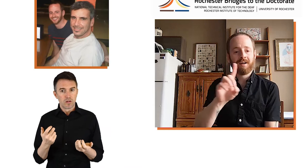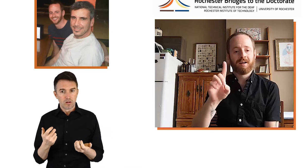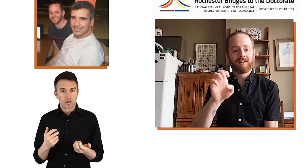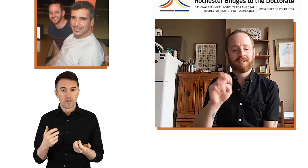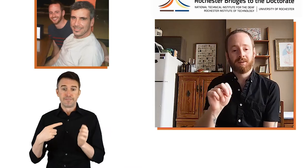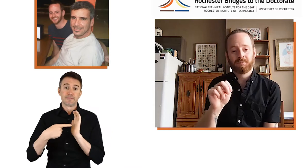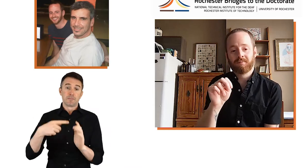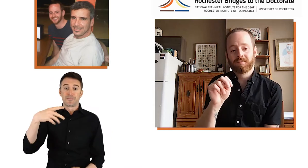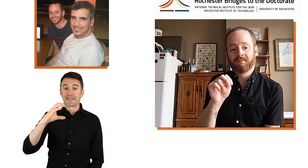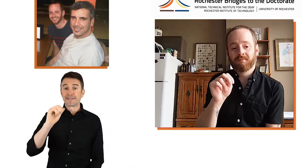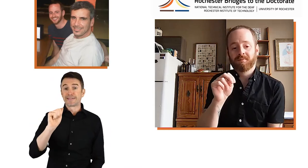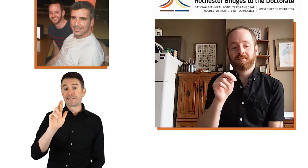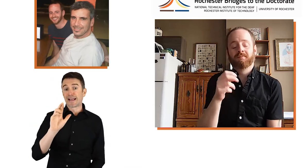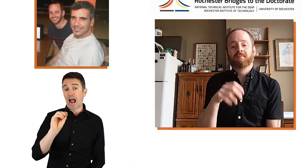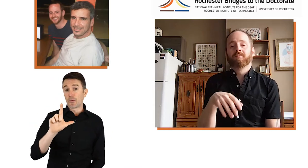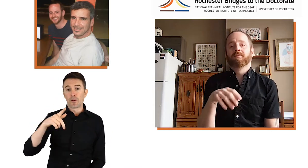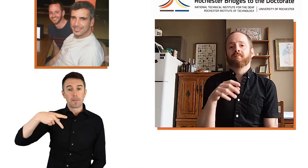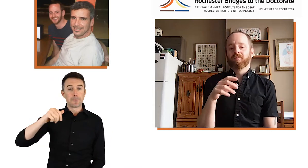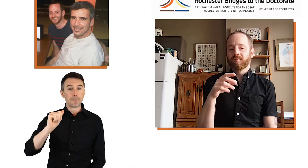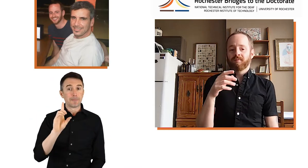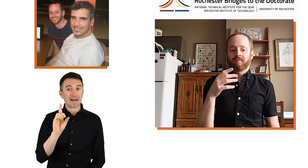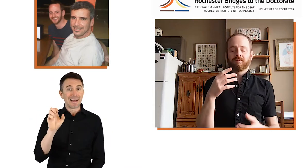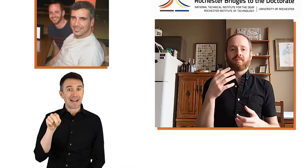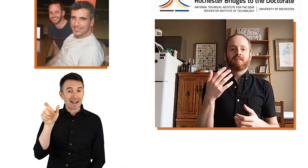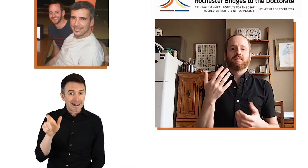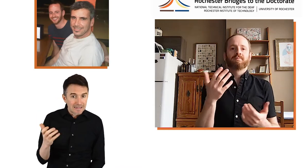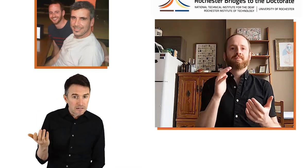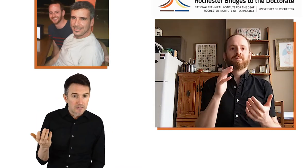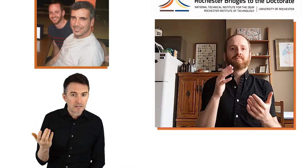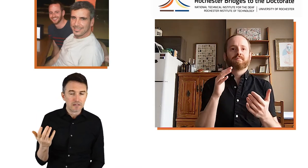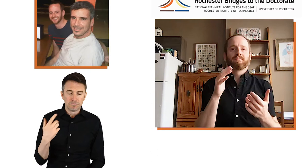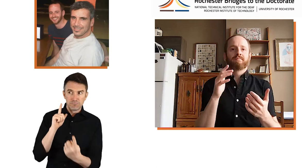example, Carol Padden is one person I met at that conference.